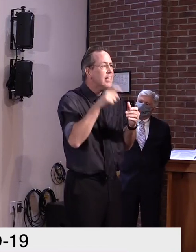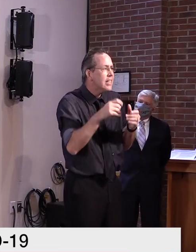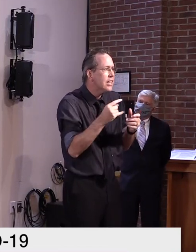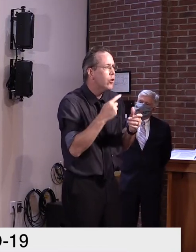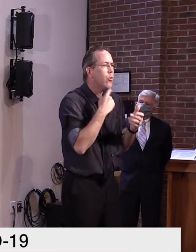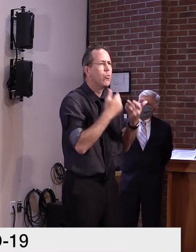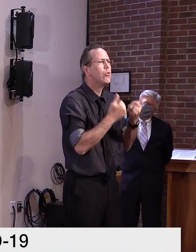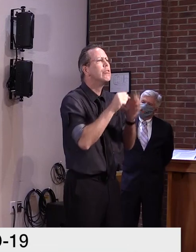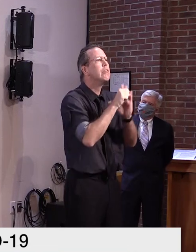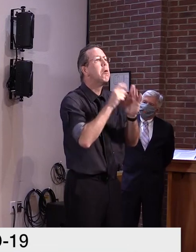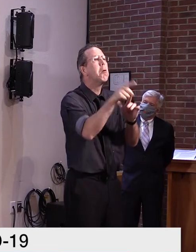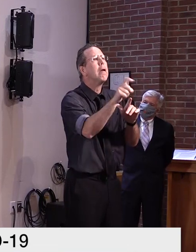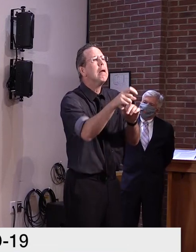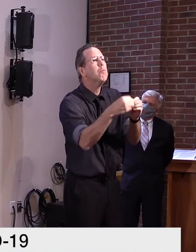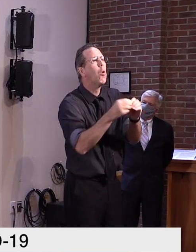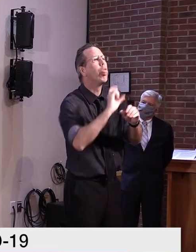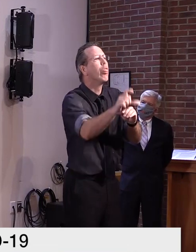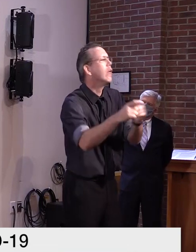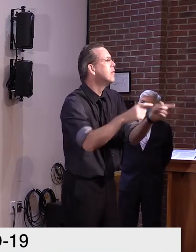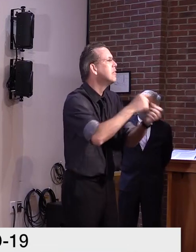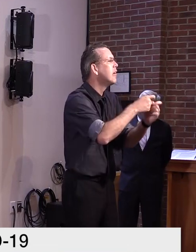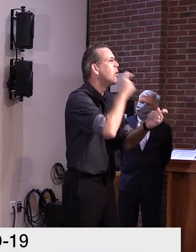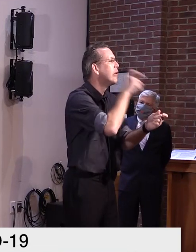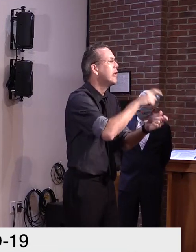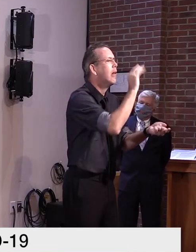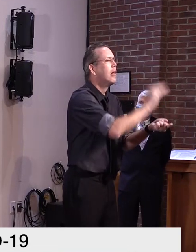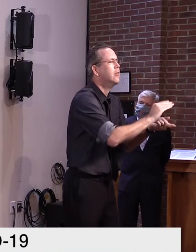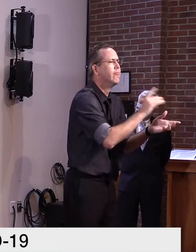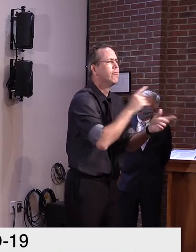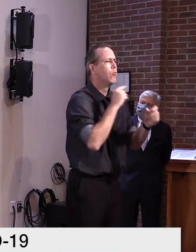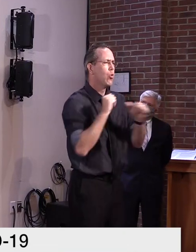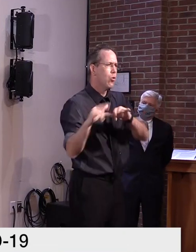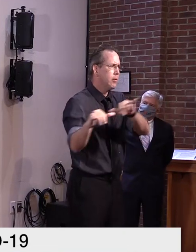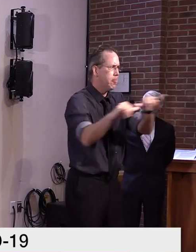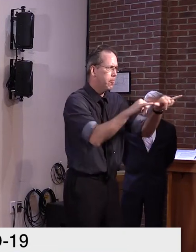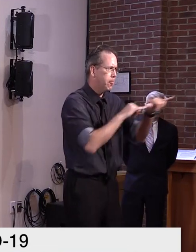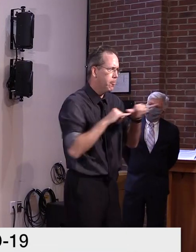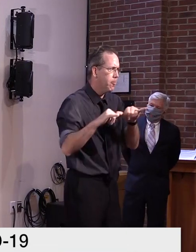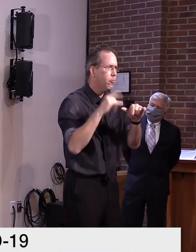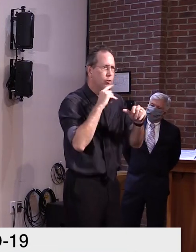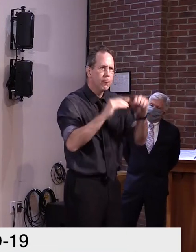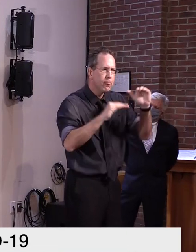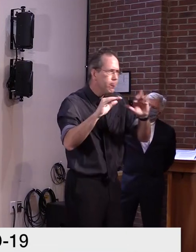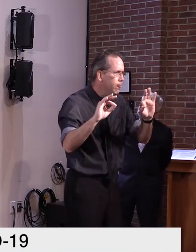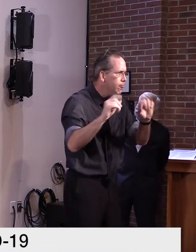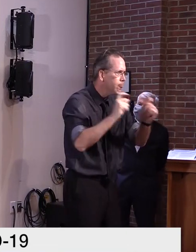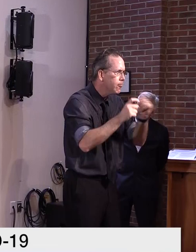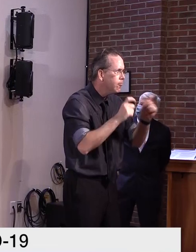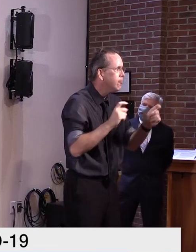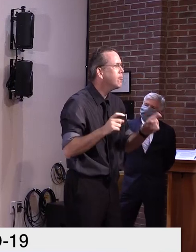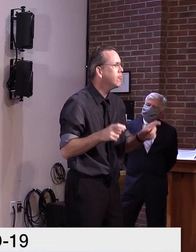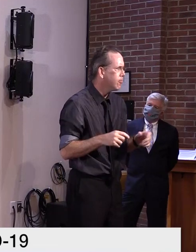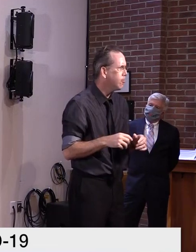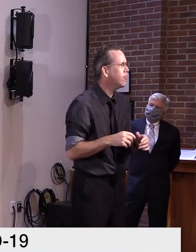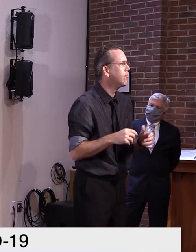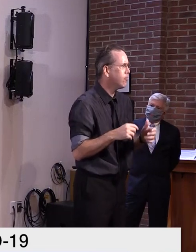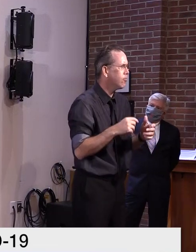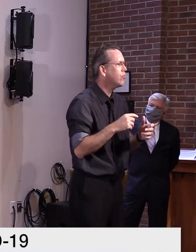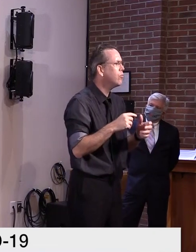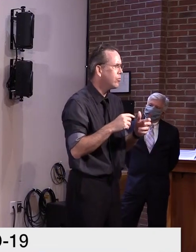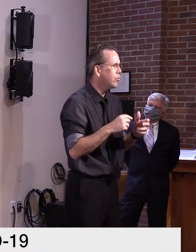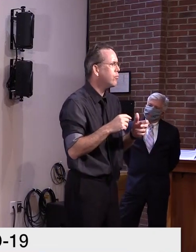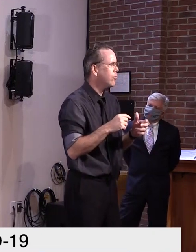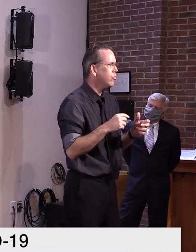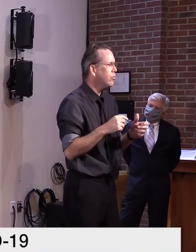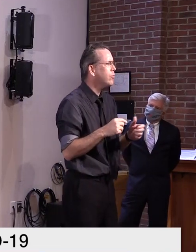uh, then scale up the operation of manufacture to the point where large populations can get